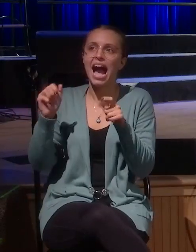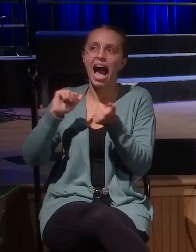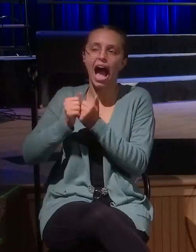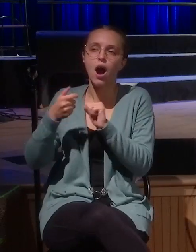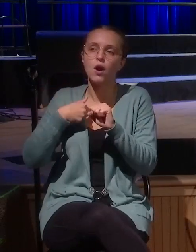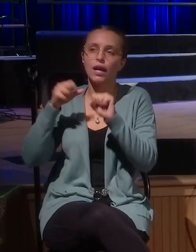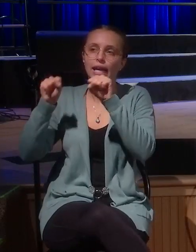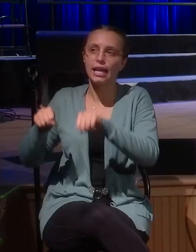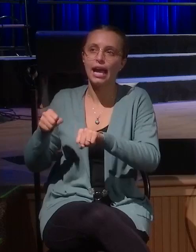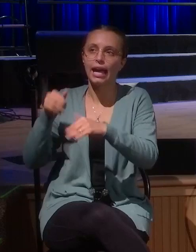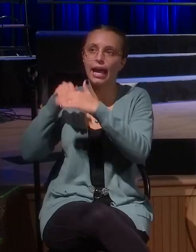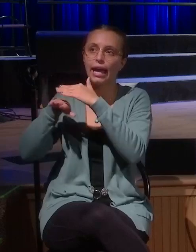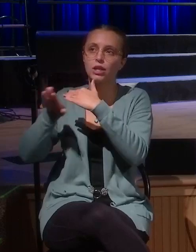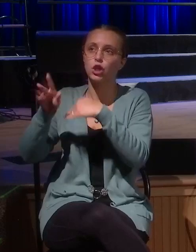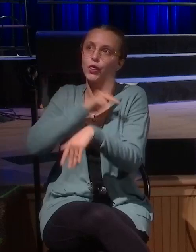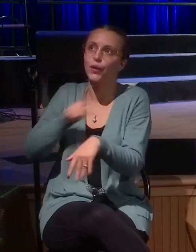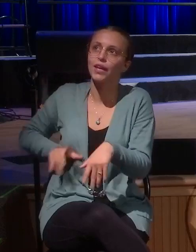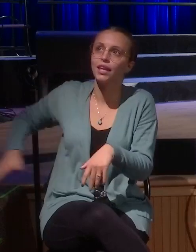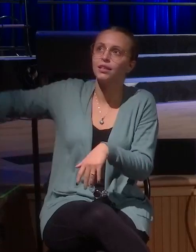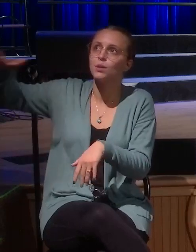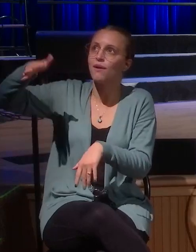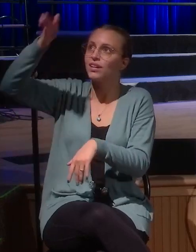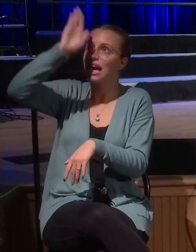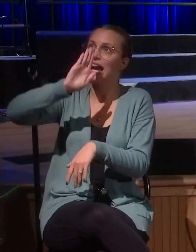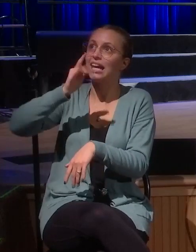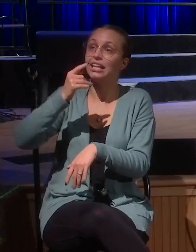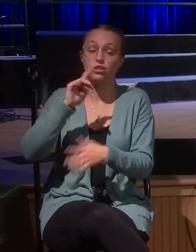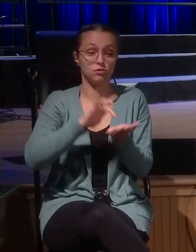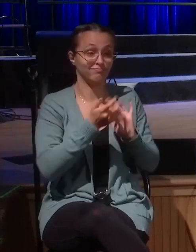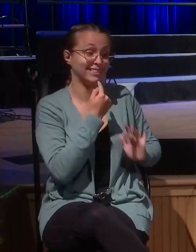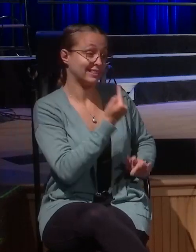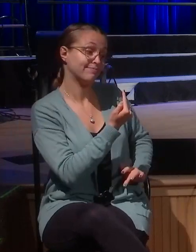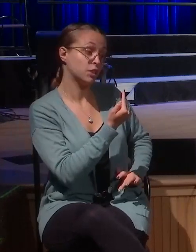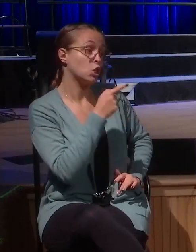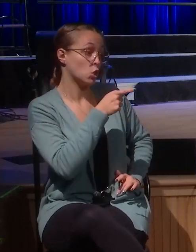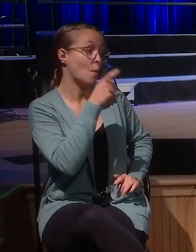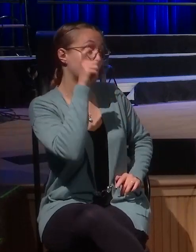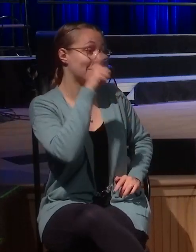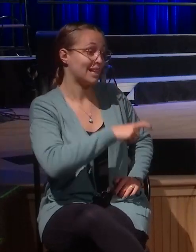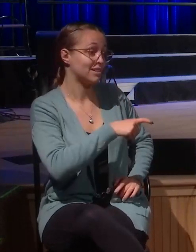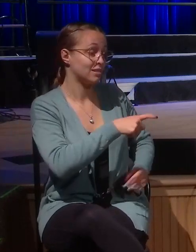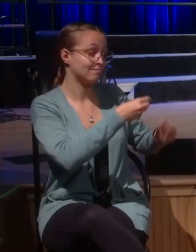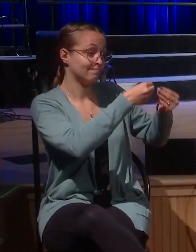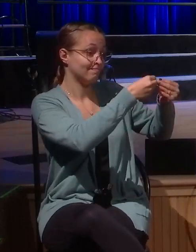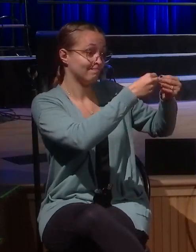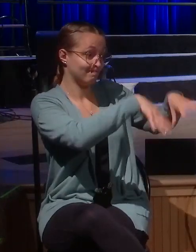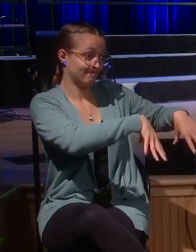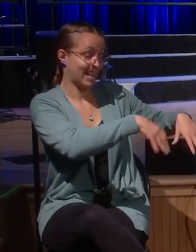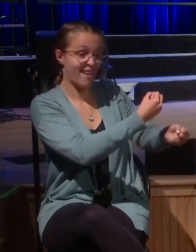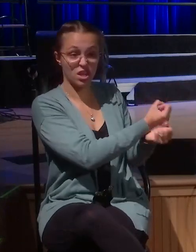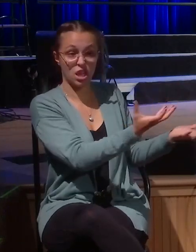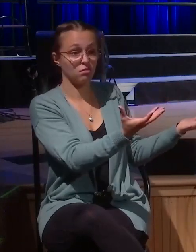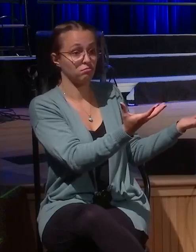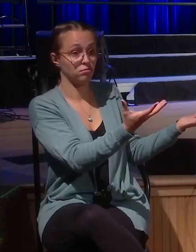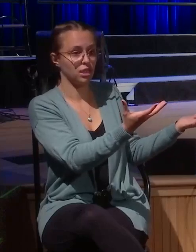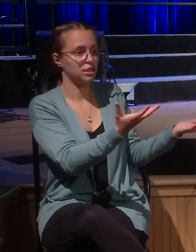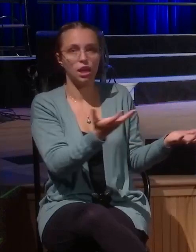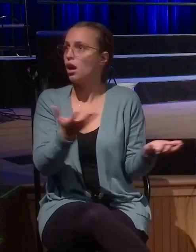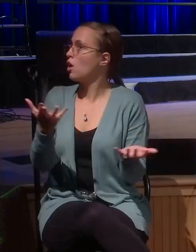own and come and follow me. And he turns away sadly because he can't let go of it. He loves his comfort and his style and what he has in his